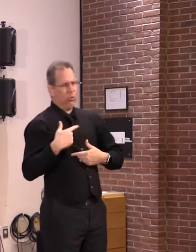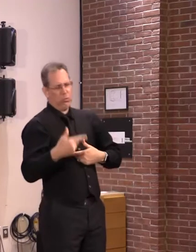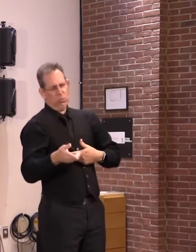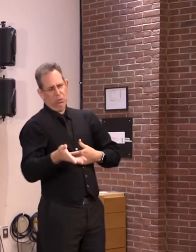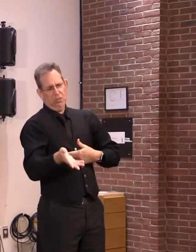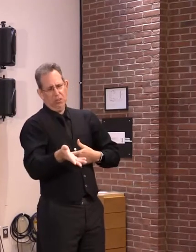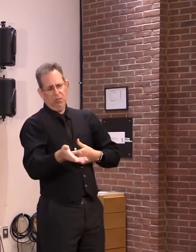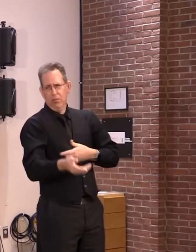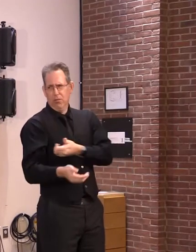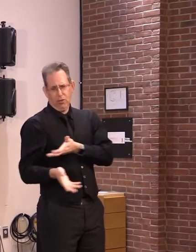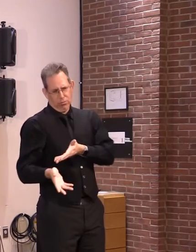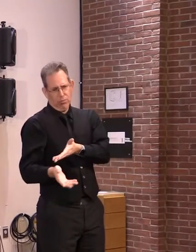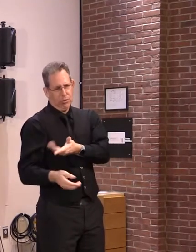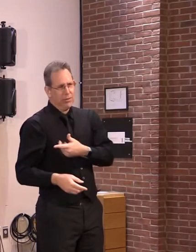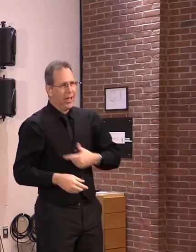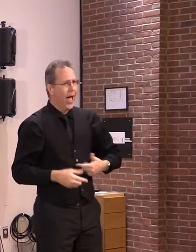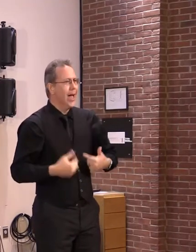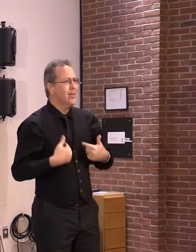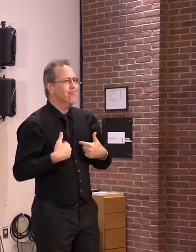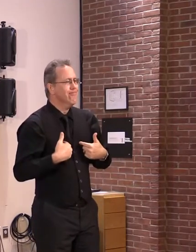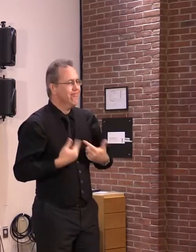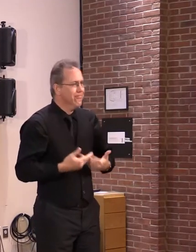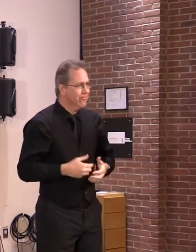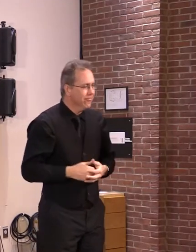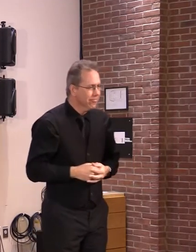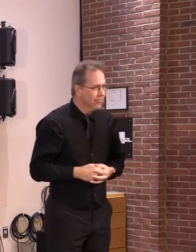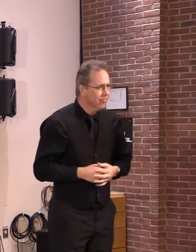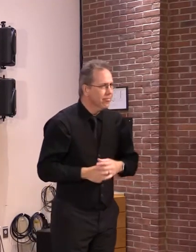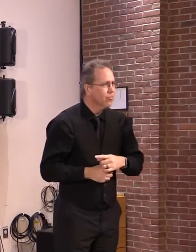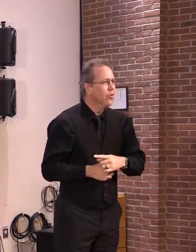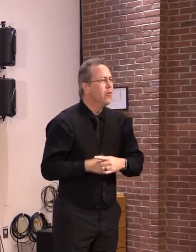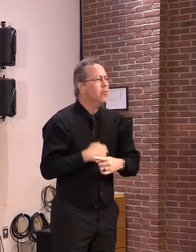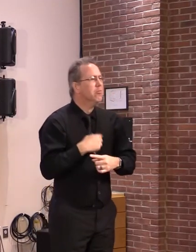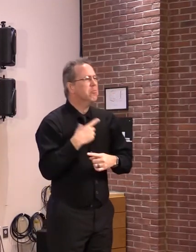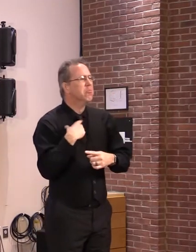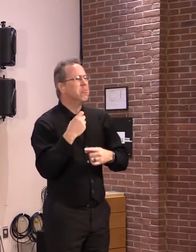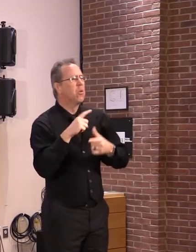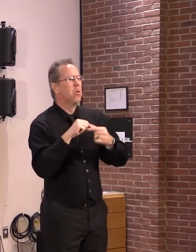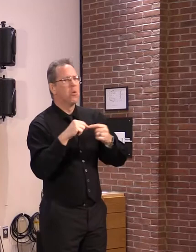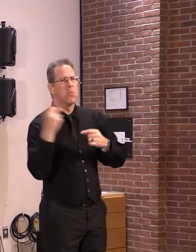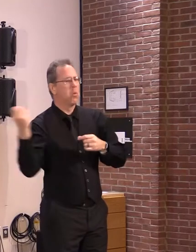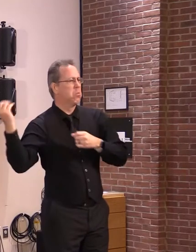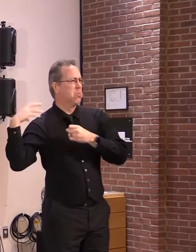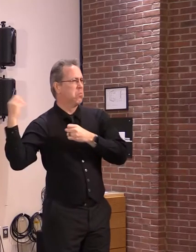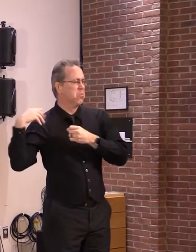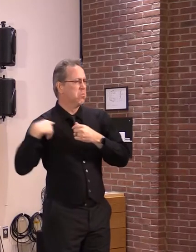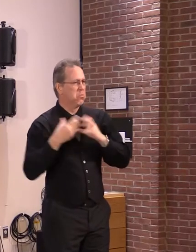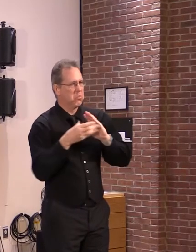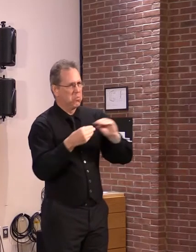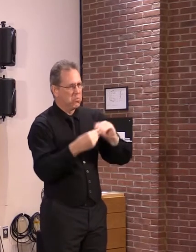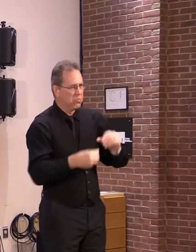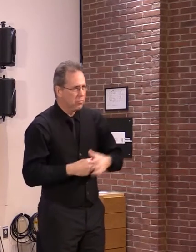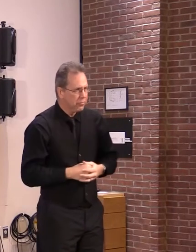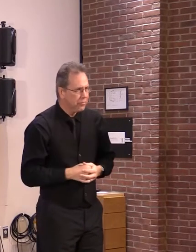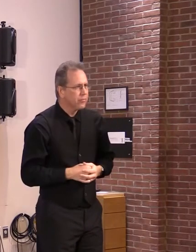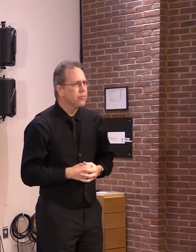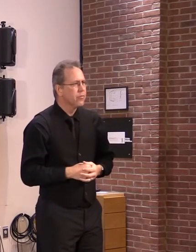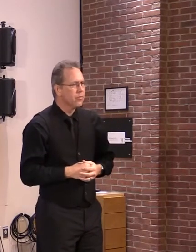We'll go to Josh first and then we'll go to Ted and maybe the mayor after that. Josh? Josh?